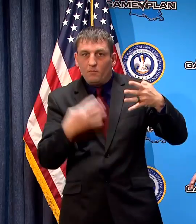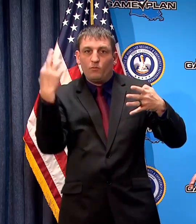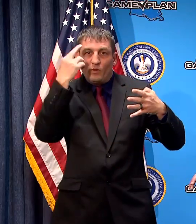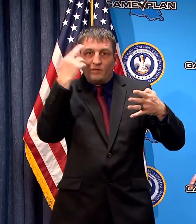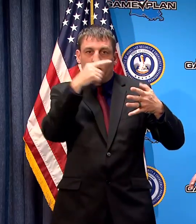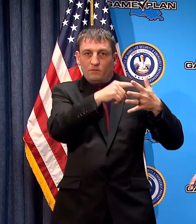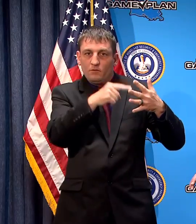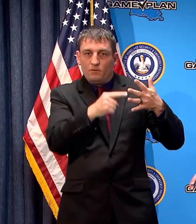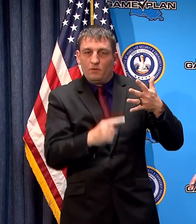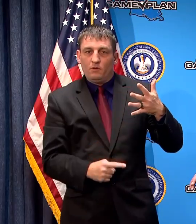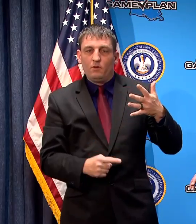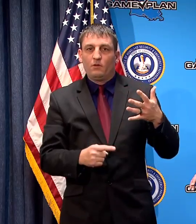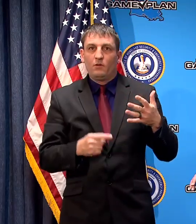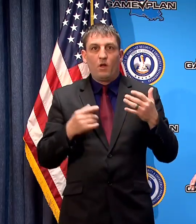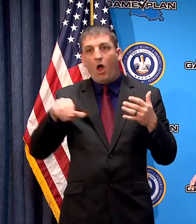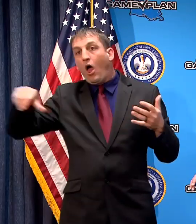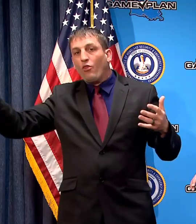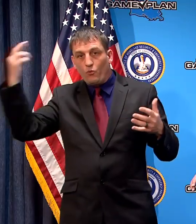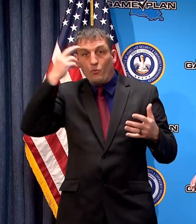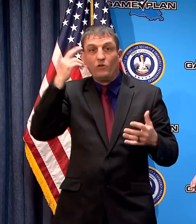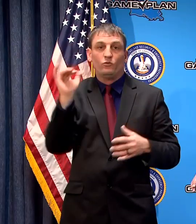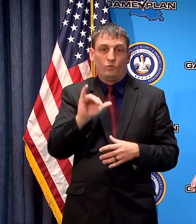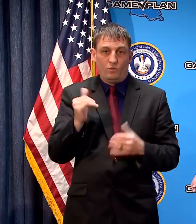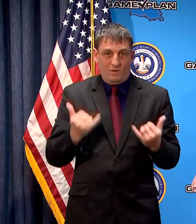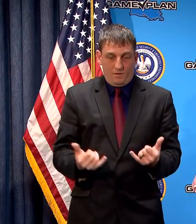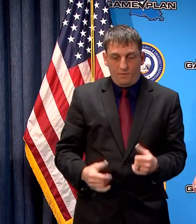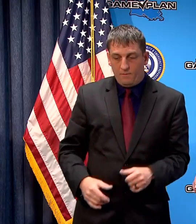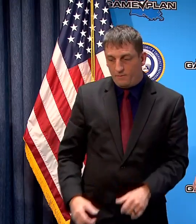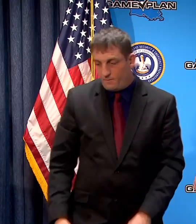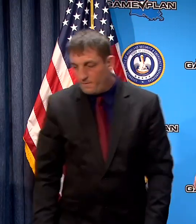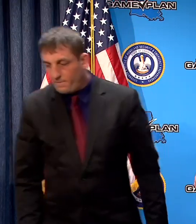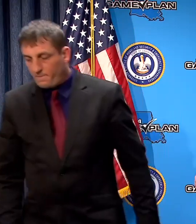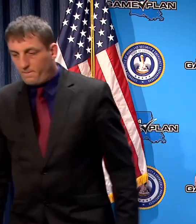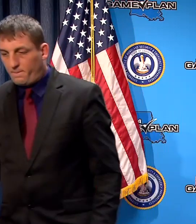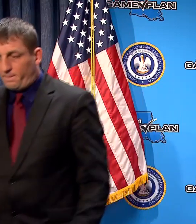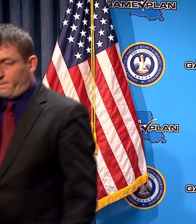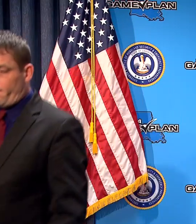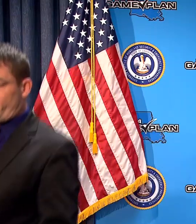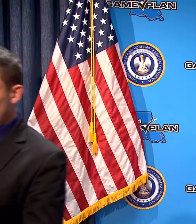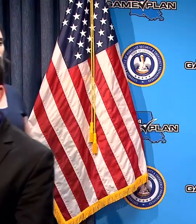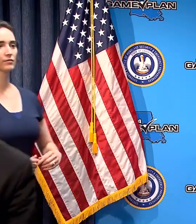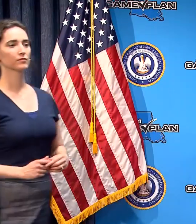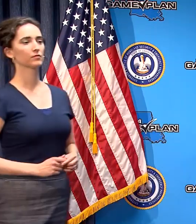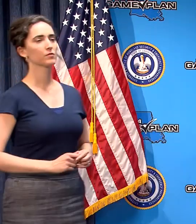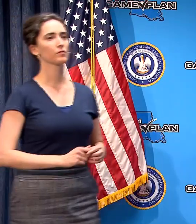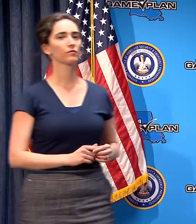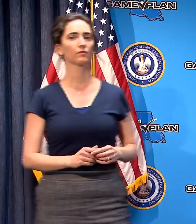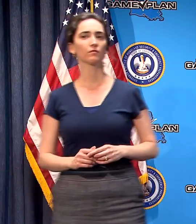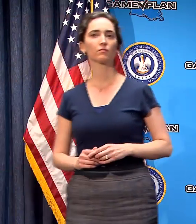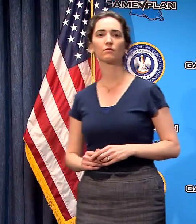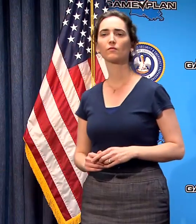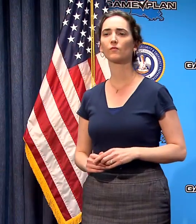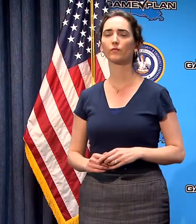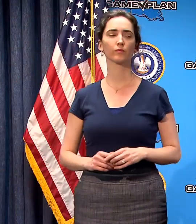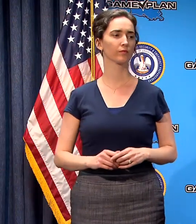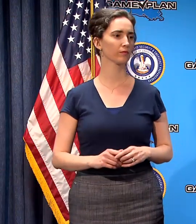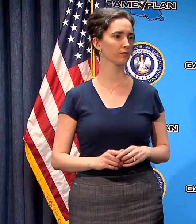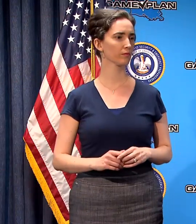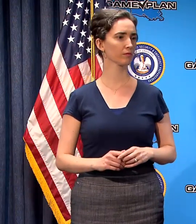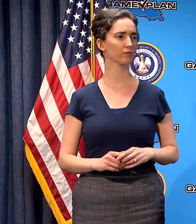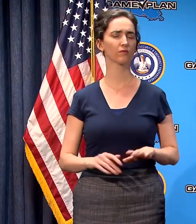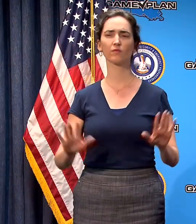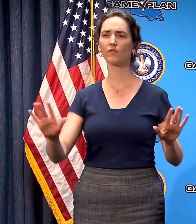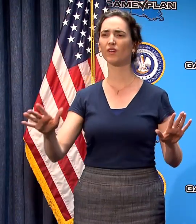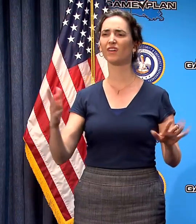at the moment escape me yes sir on the state government shutdown or whatever were kind of causing it